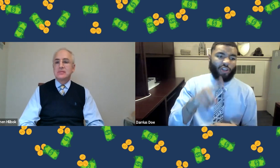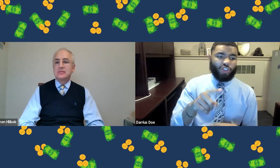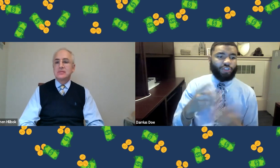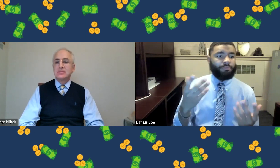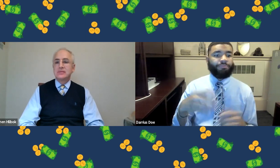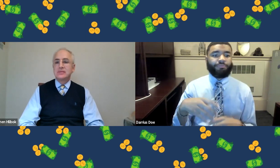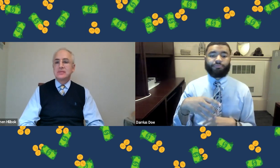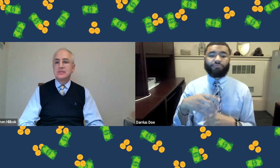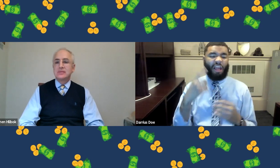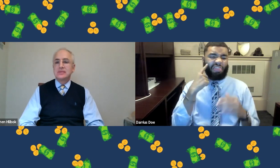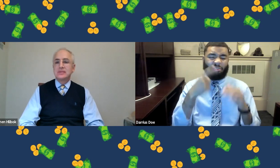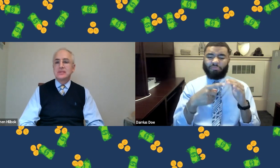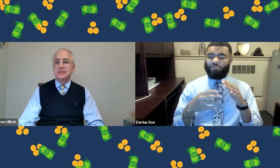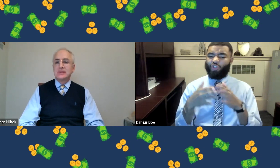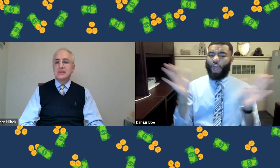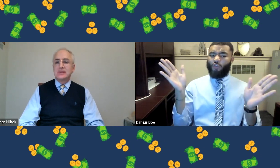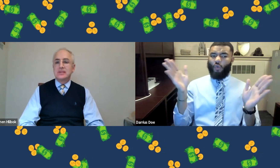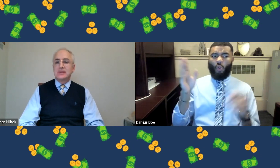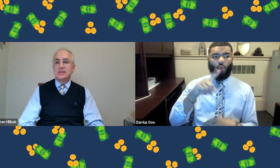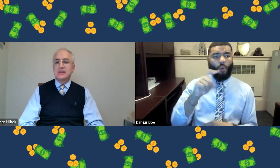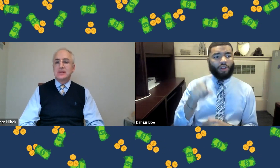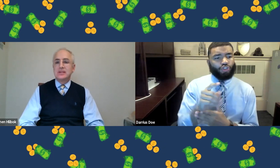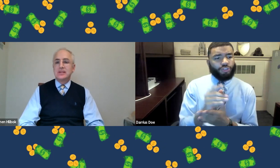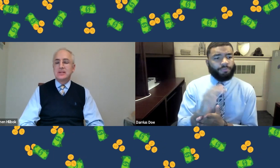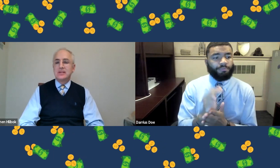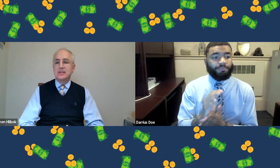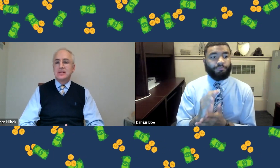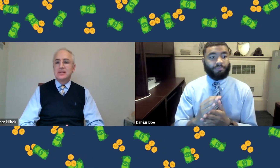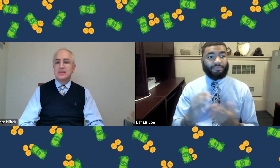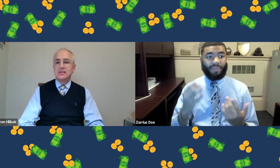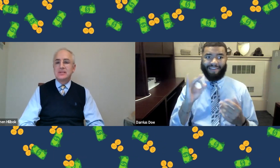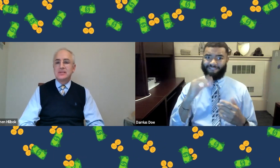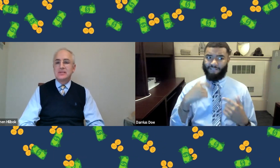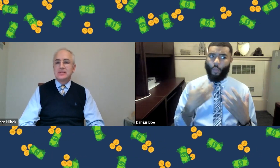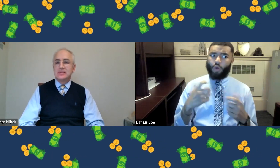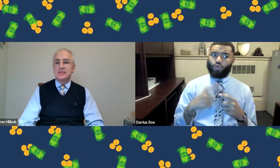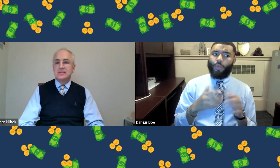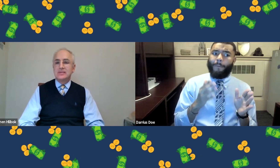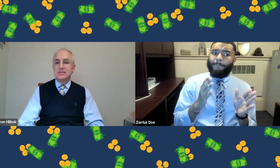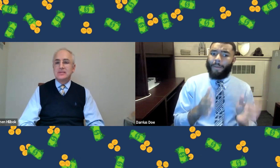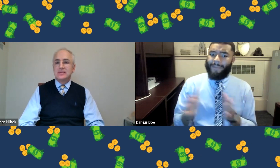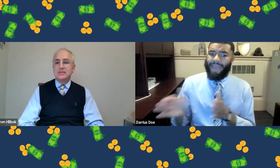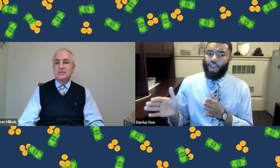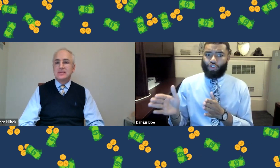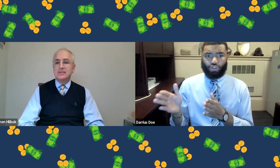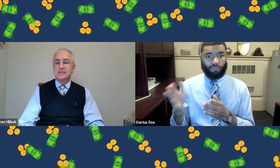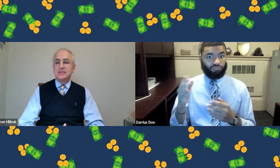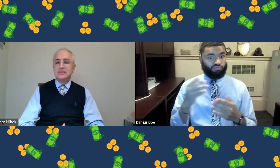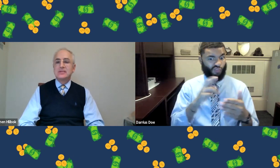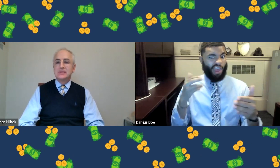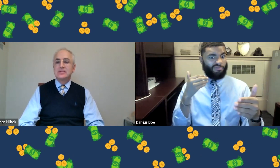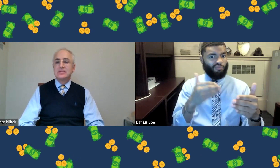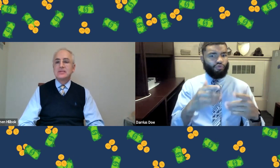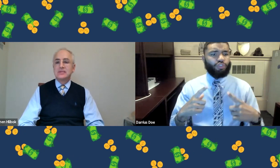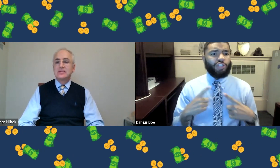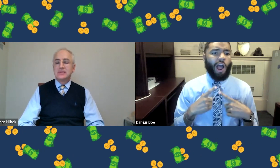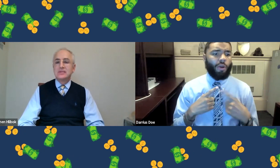Okay, this is our final question, and I think it's a pretty general question. If I want to prepare